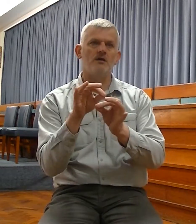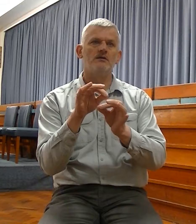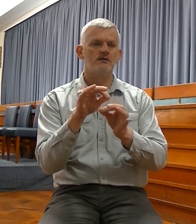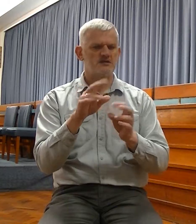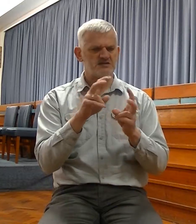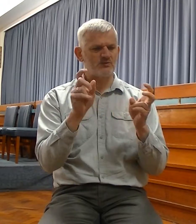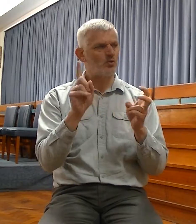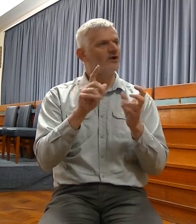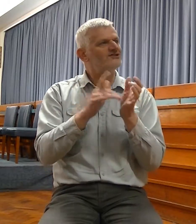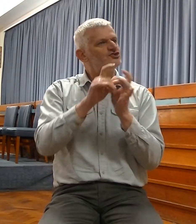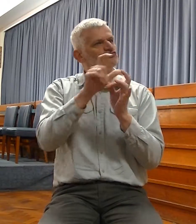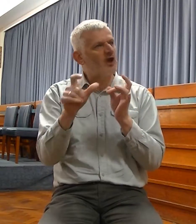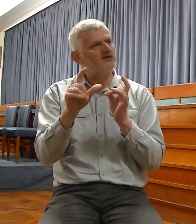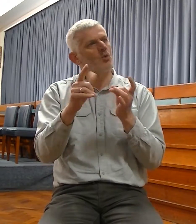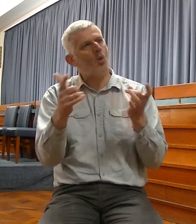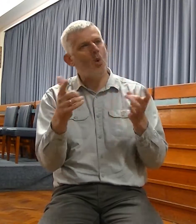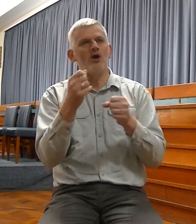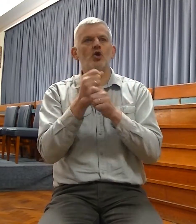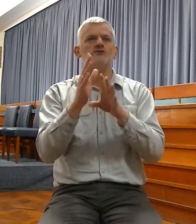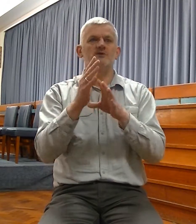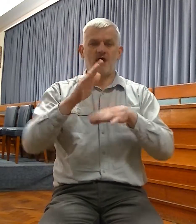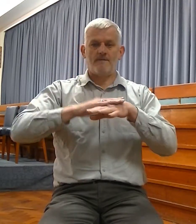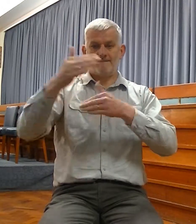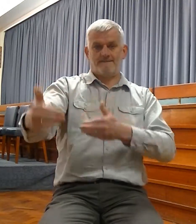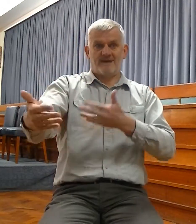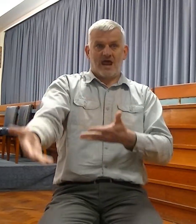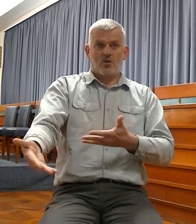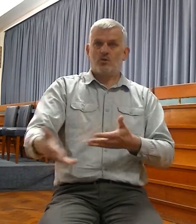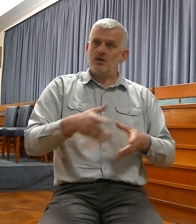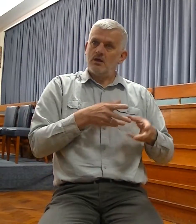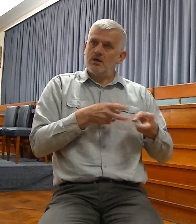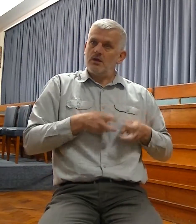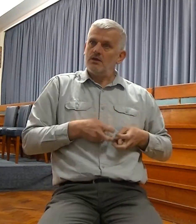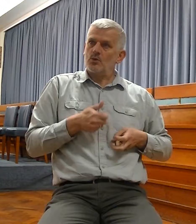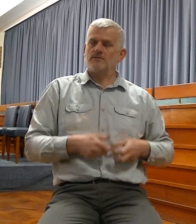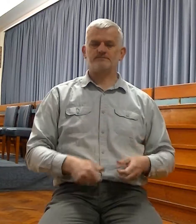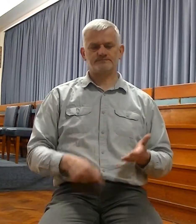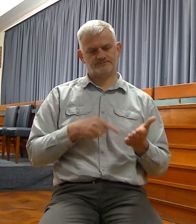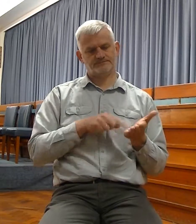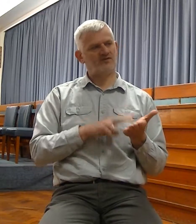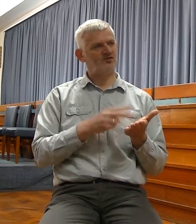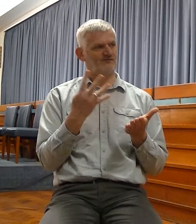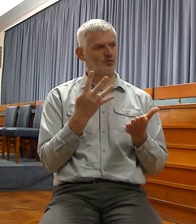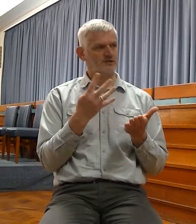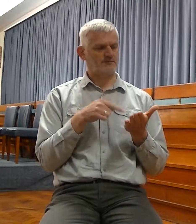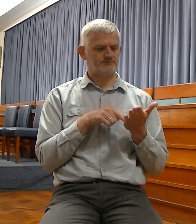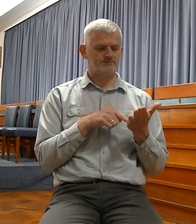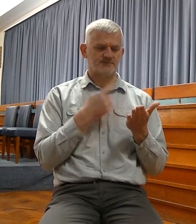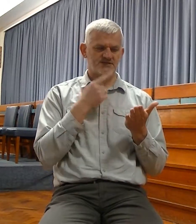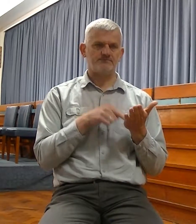And here in verse 14, you get the first indication of a remnant, and that is that people will be taken,